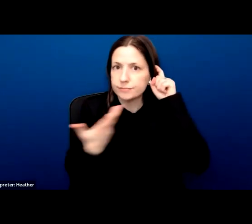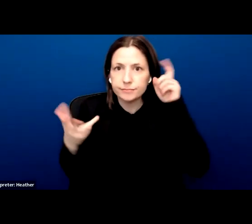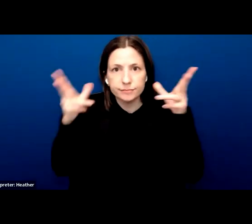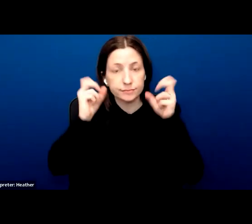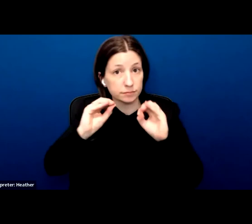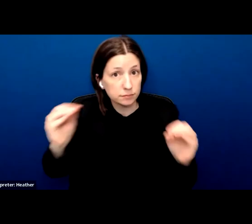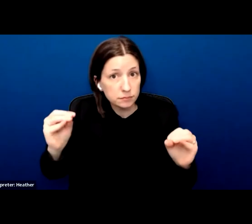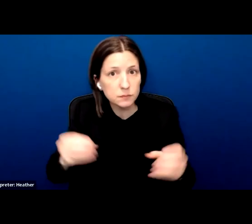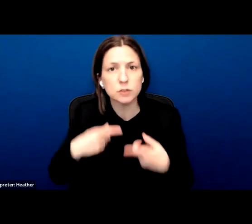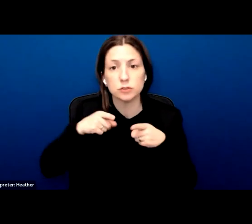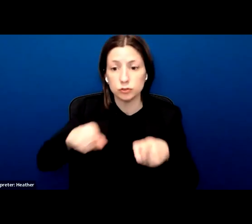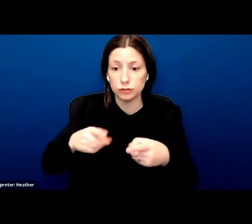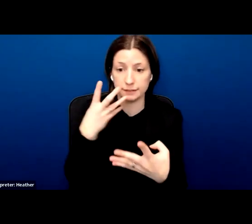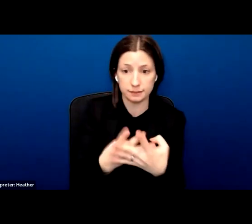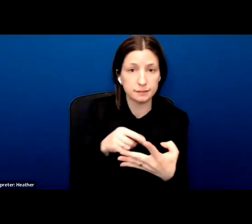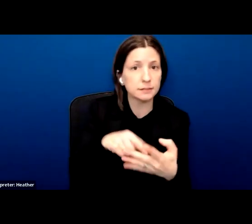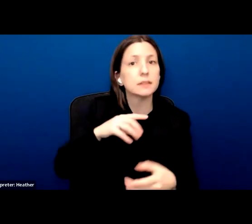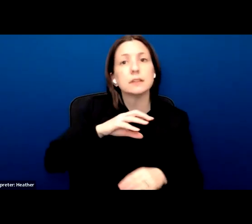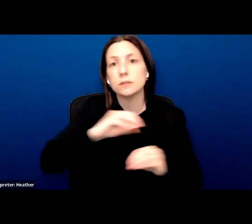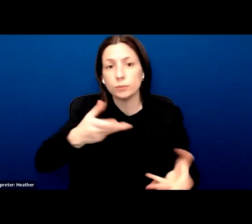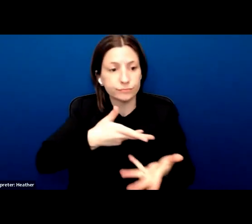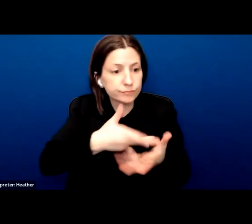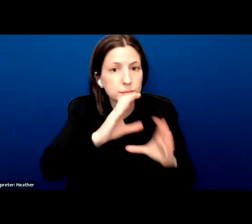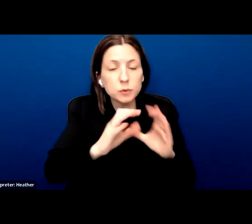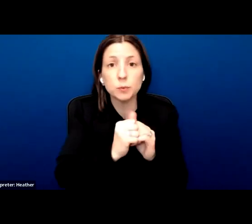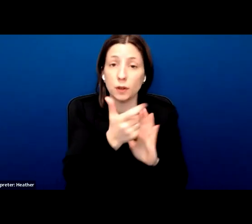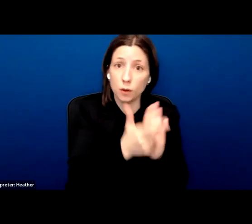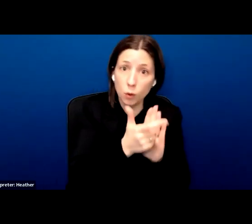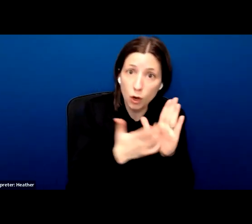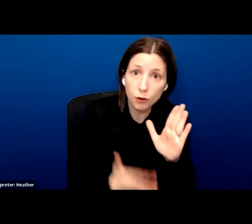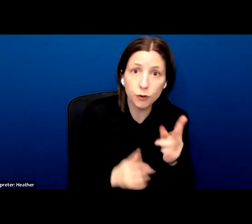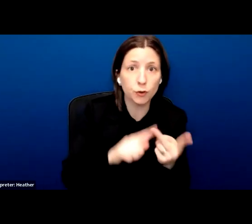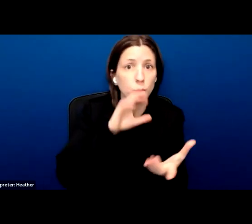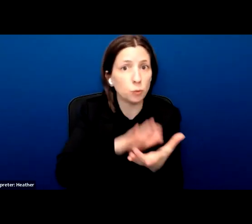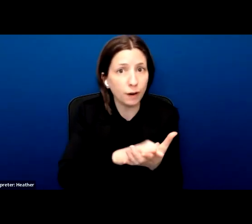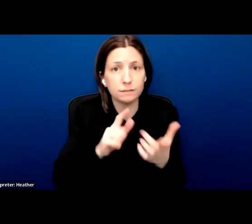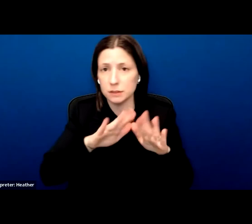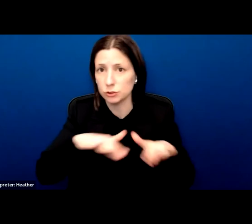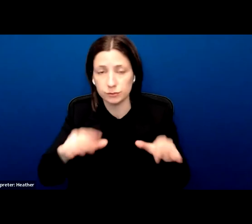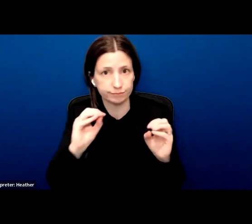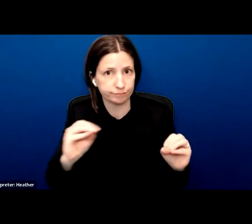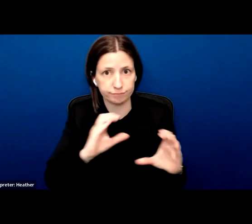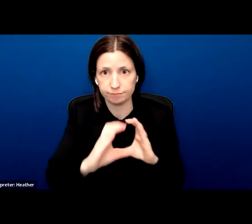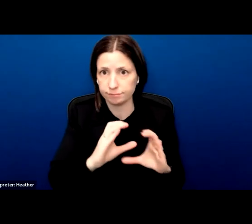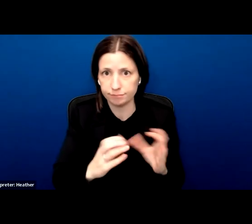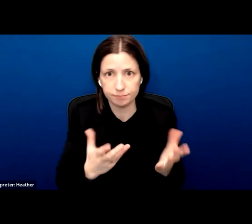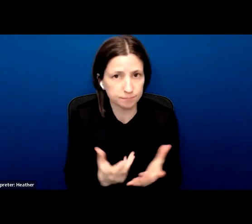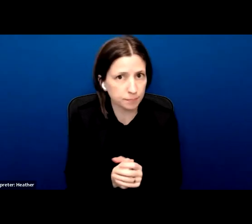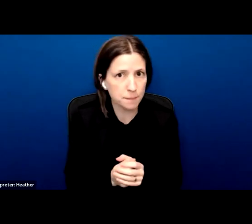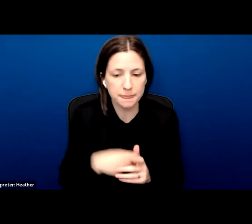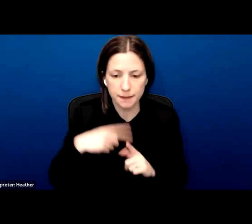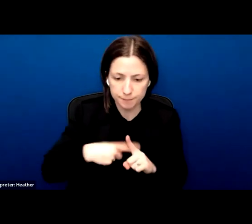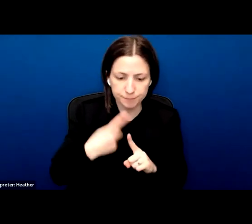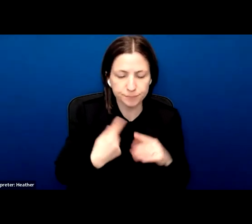lawyer with his wife or his children. He spent months in this condition until another person detained with him named